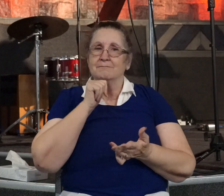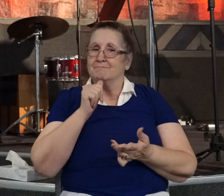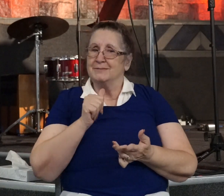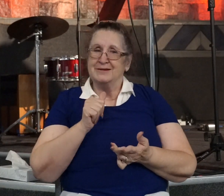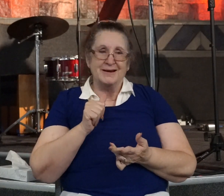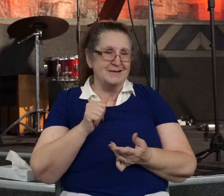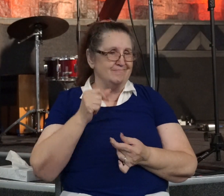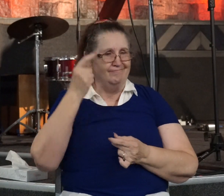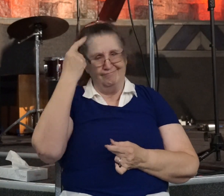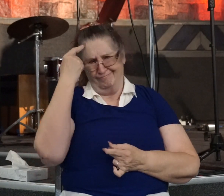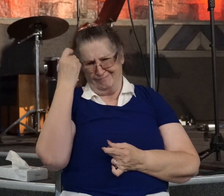sense right away.